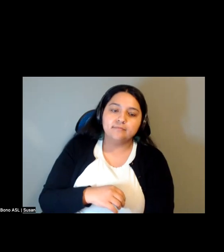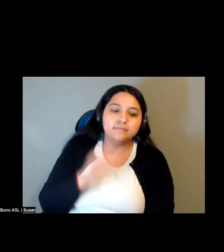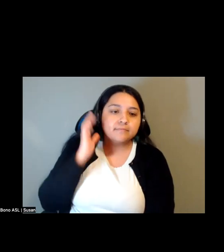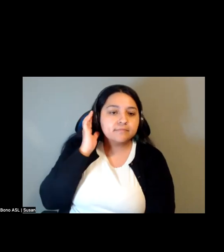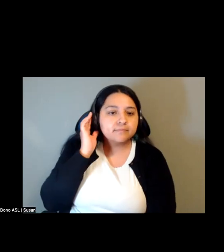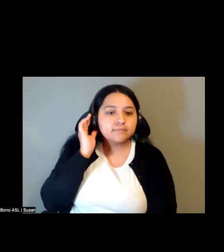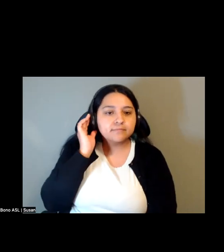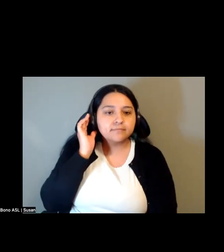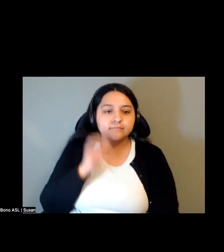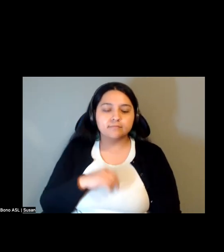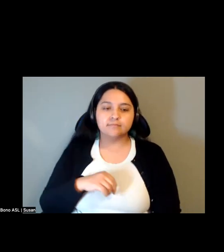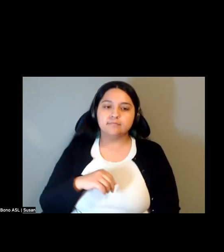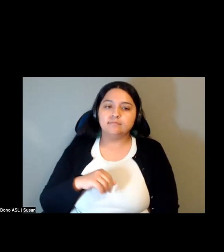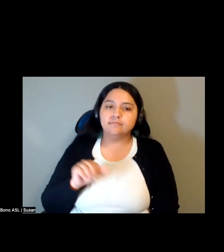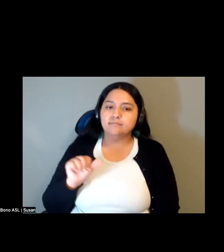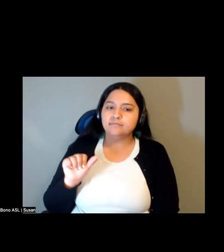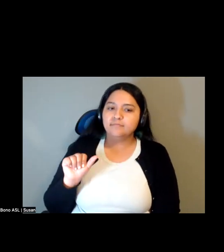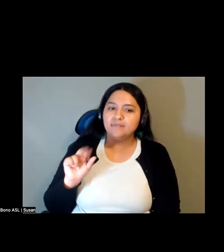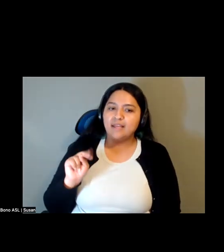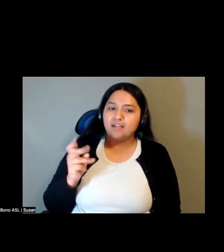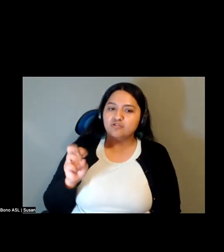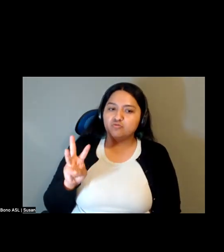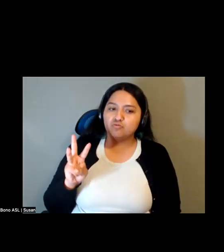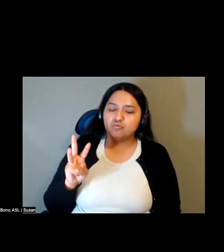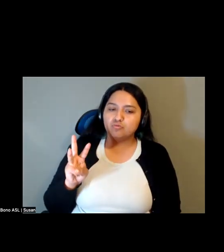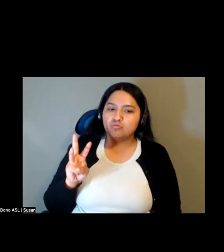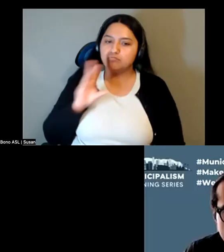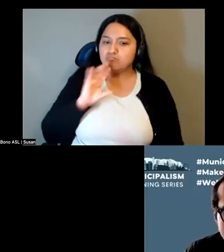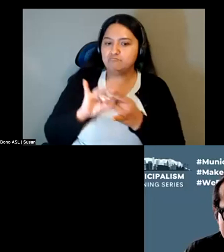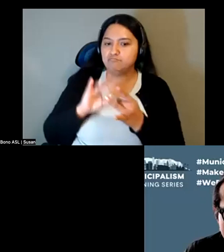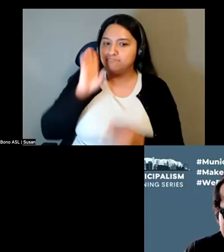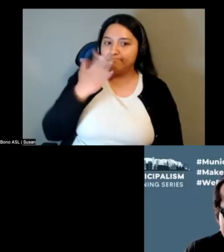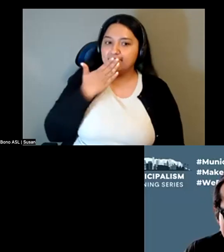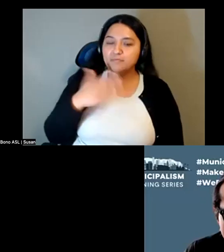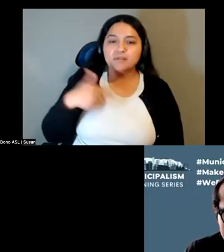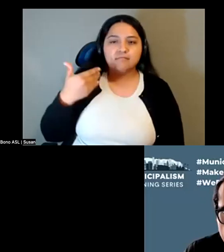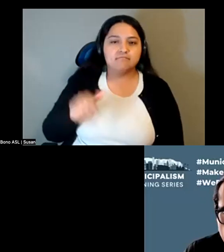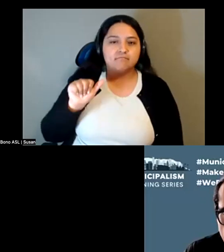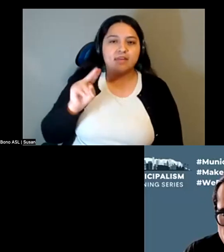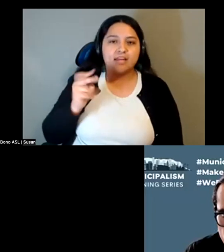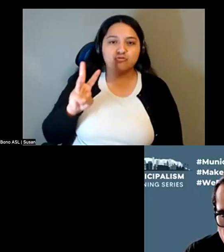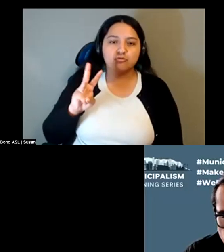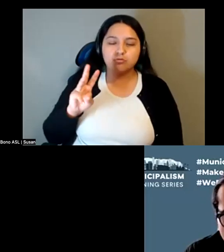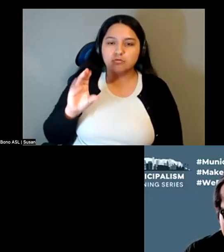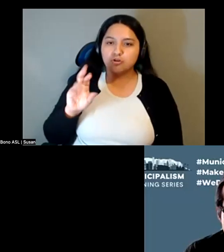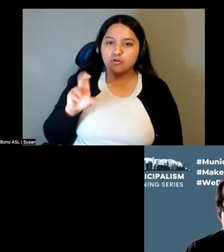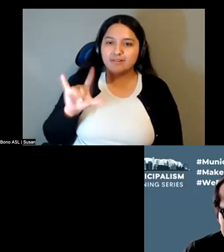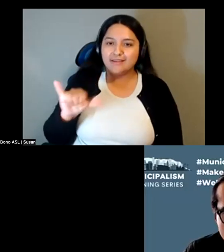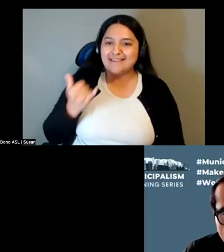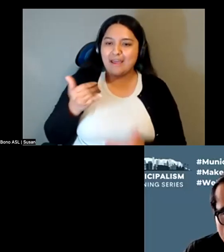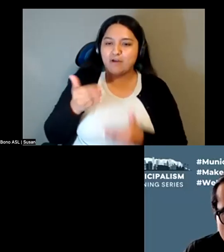Thank you, and my name is Andrew Curley, and I'm going to help us move through the next section